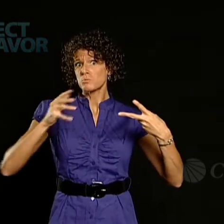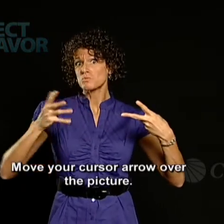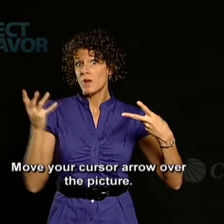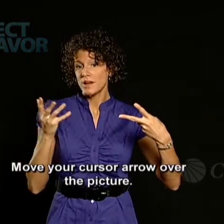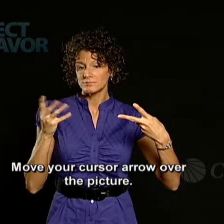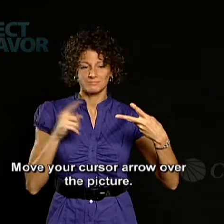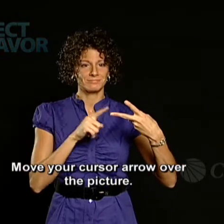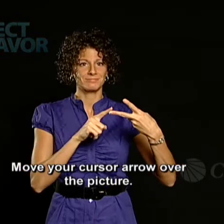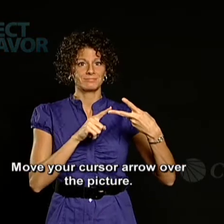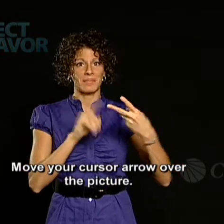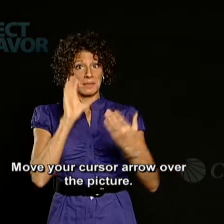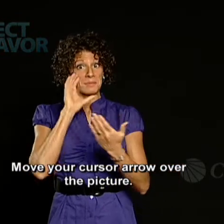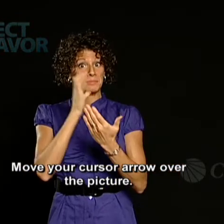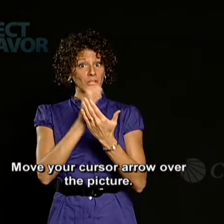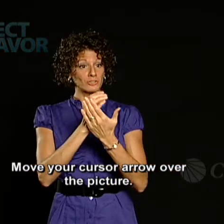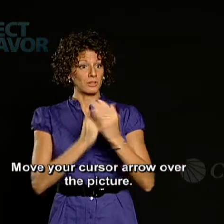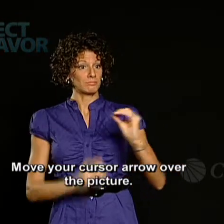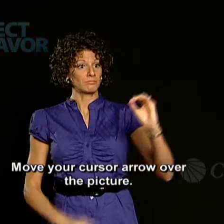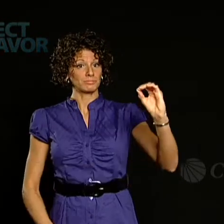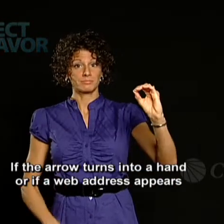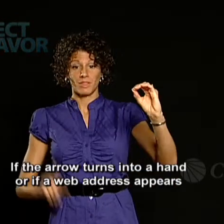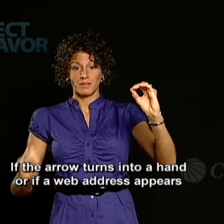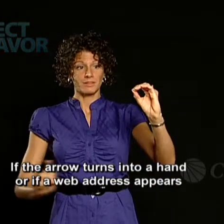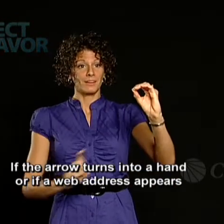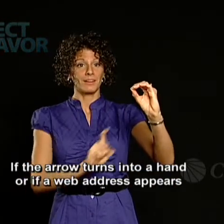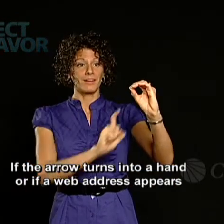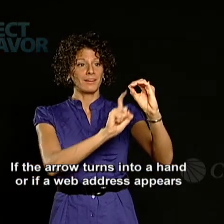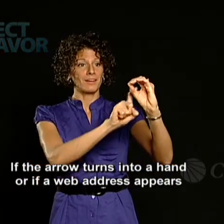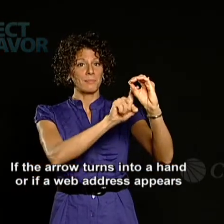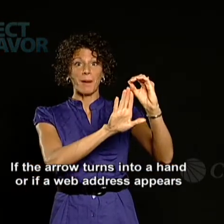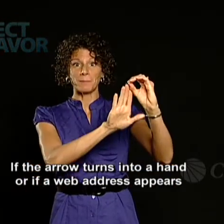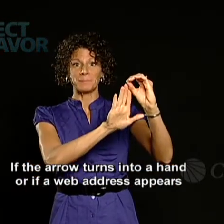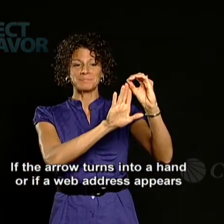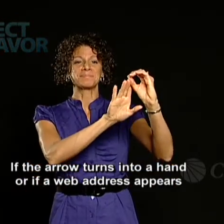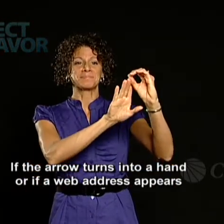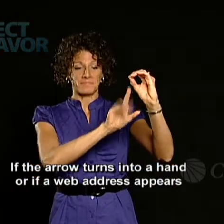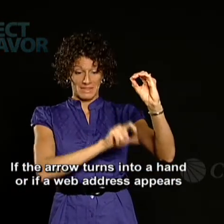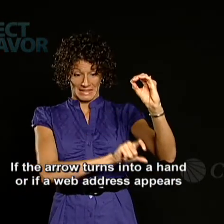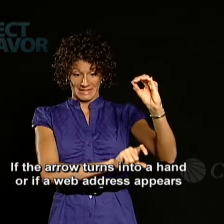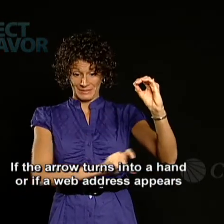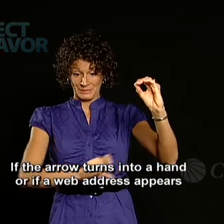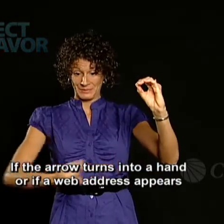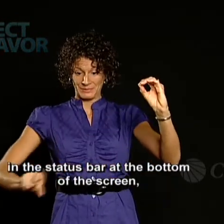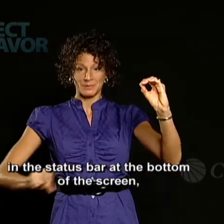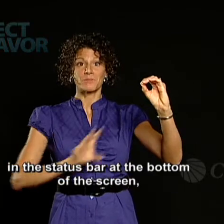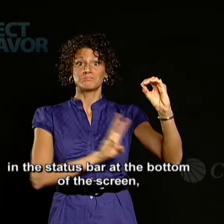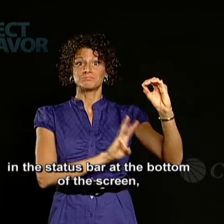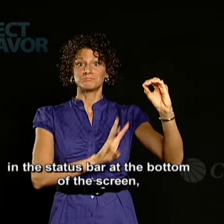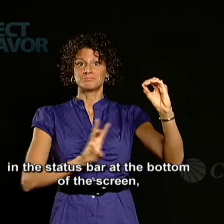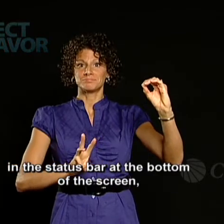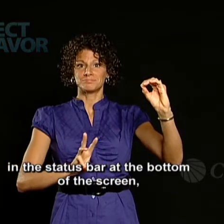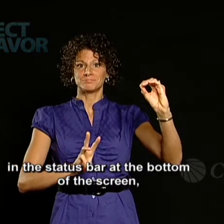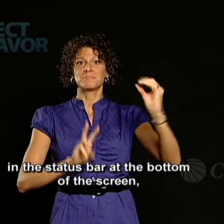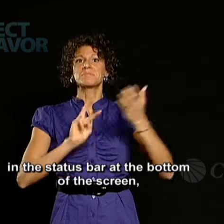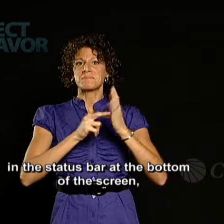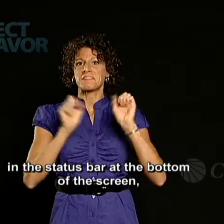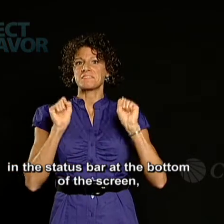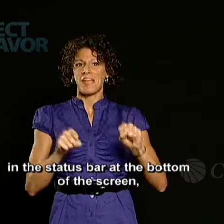Move your cursor arrow over the picture. If the arrow turns into a hand, or if a web address appears in the status bar at the bottom of the screen,